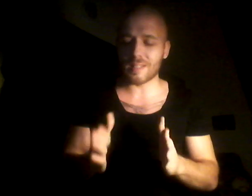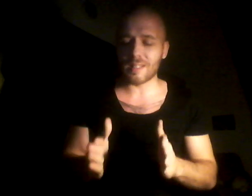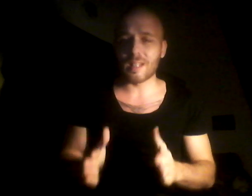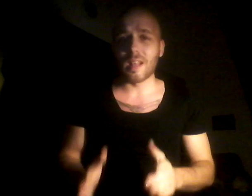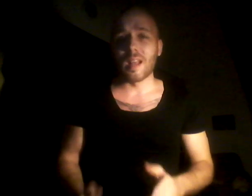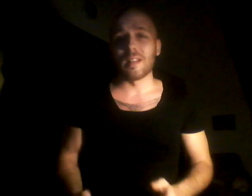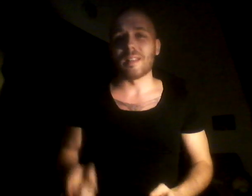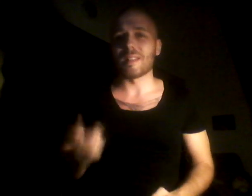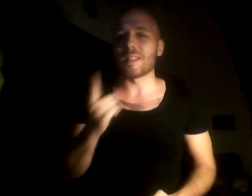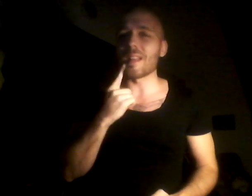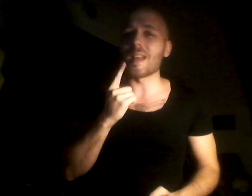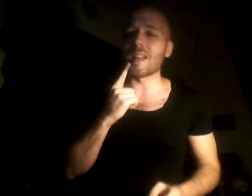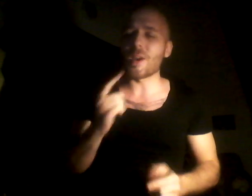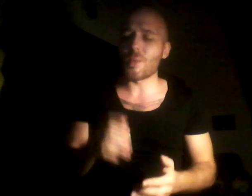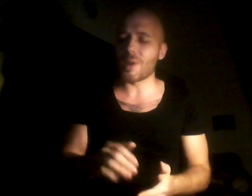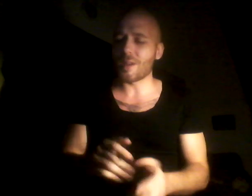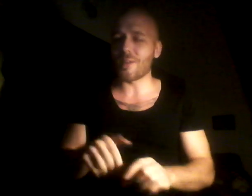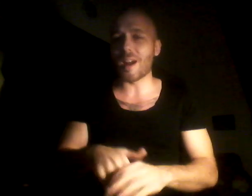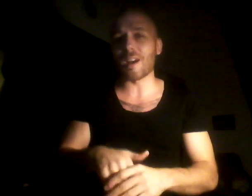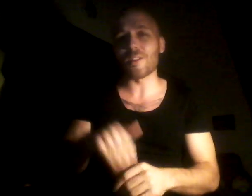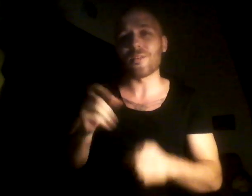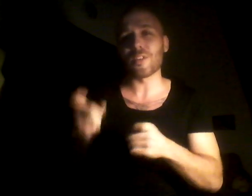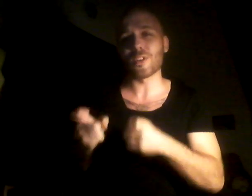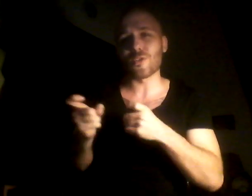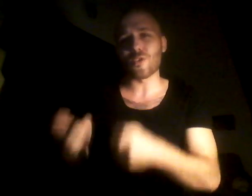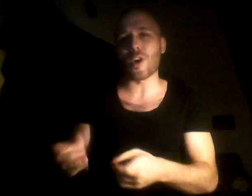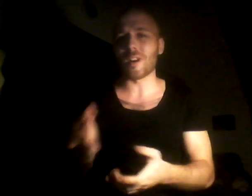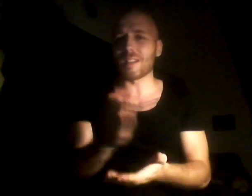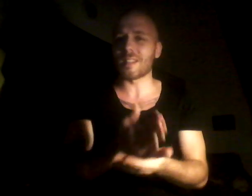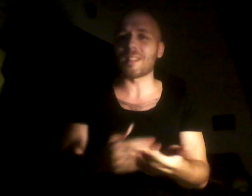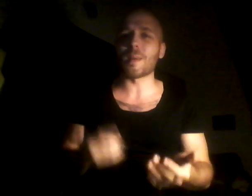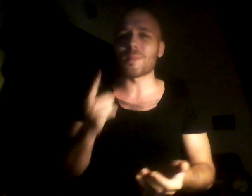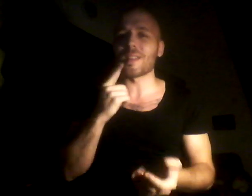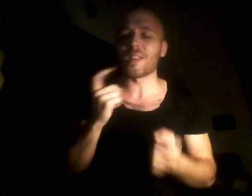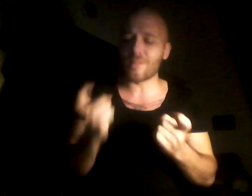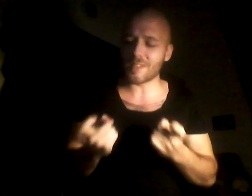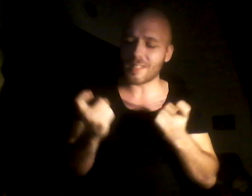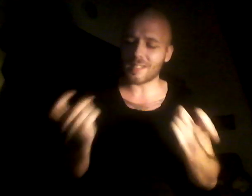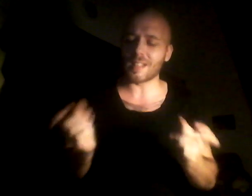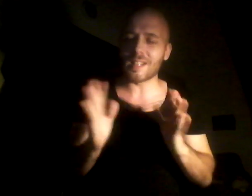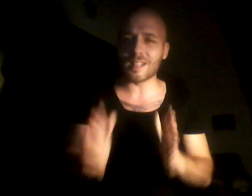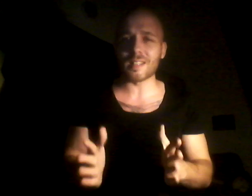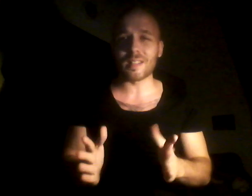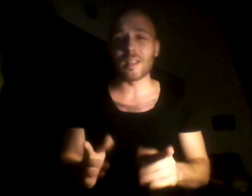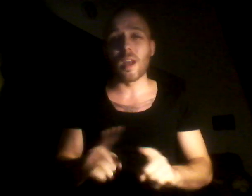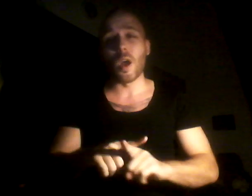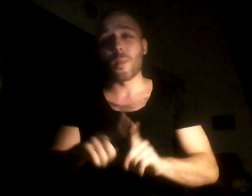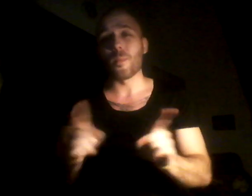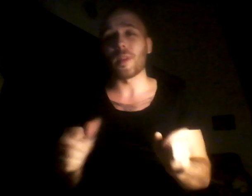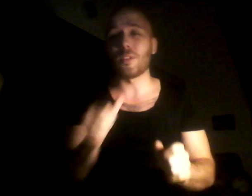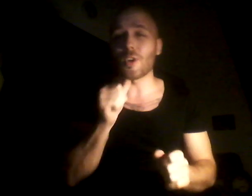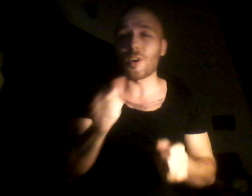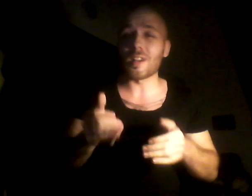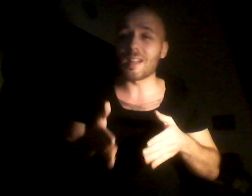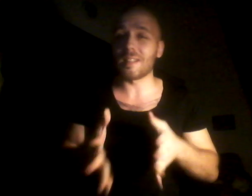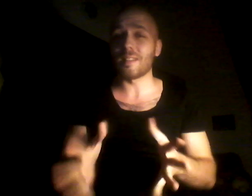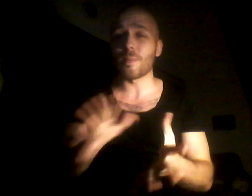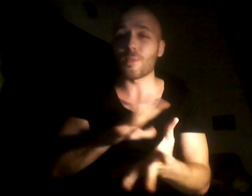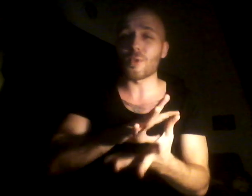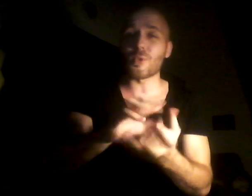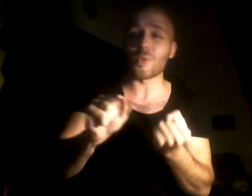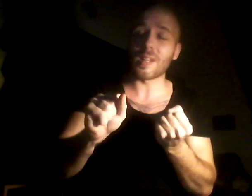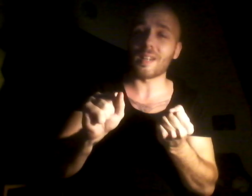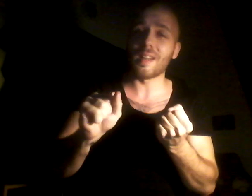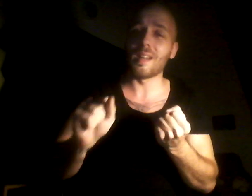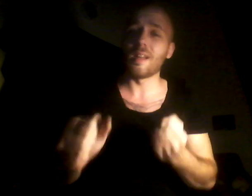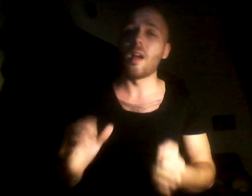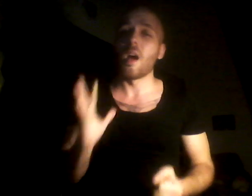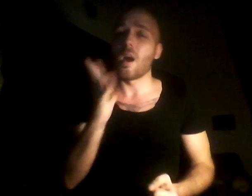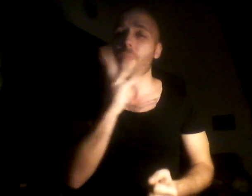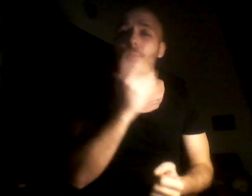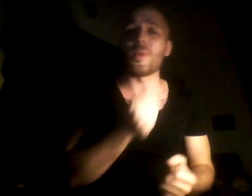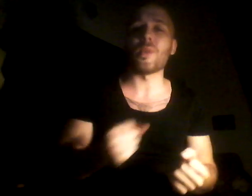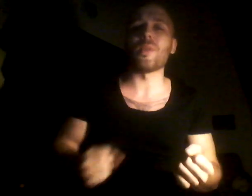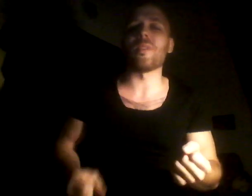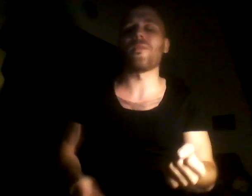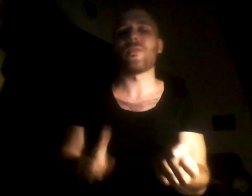us They say that when I had control And some say we're But don't let them ruin Our beautiful